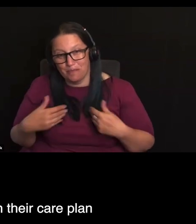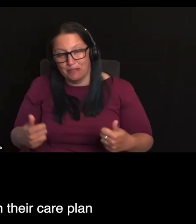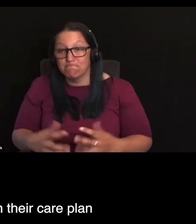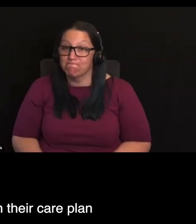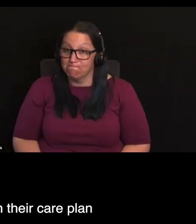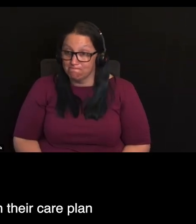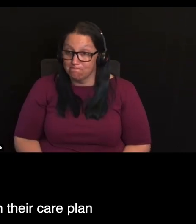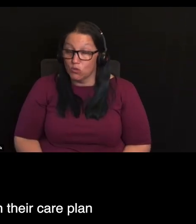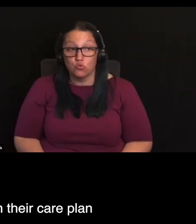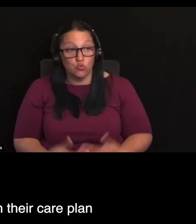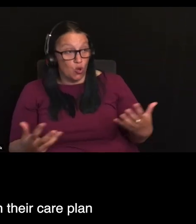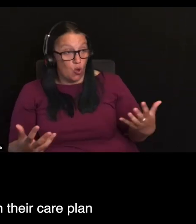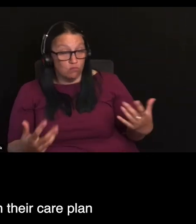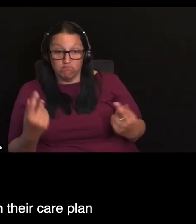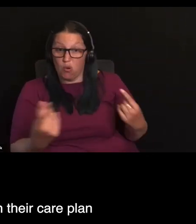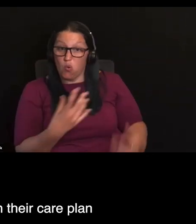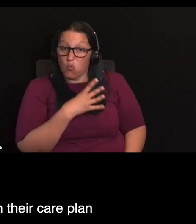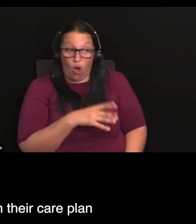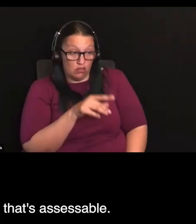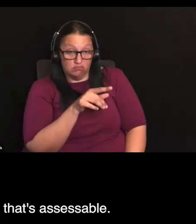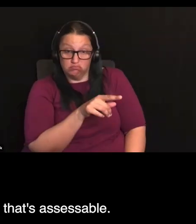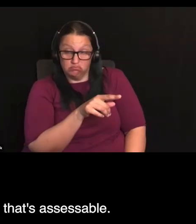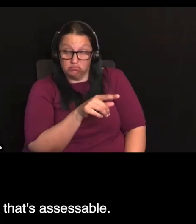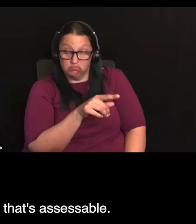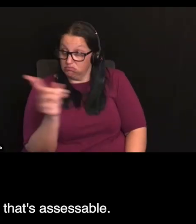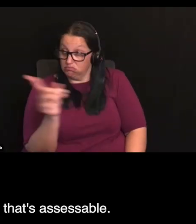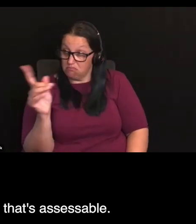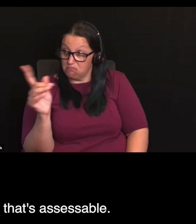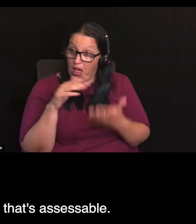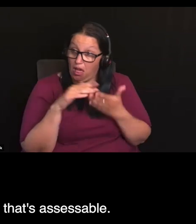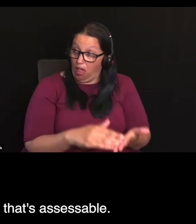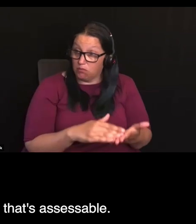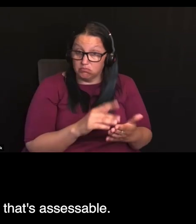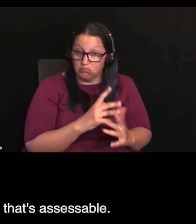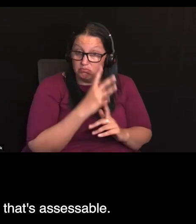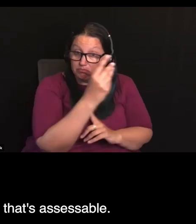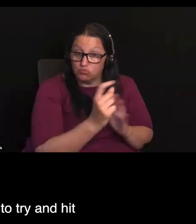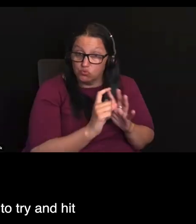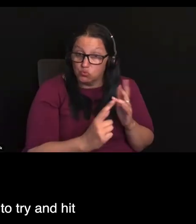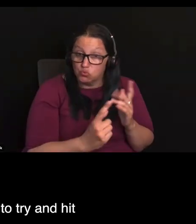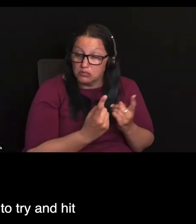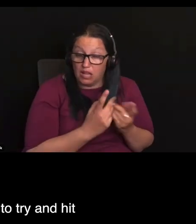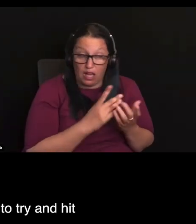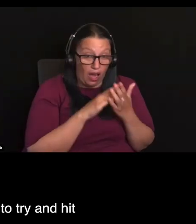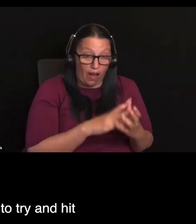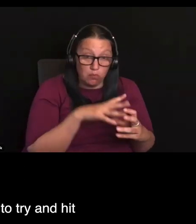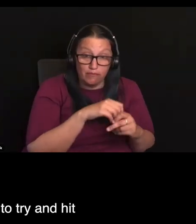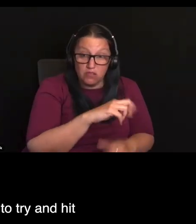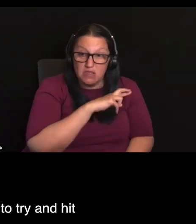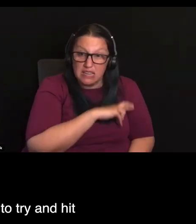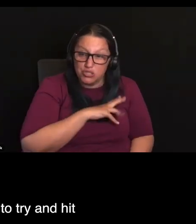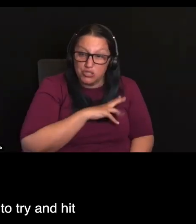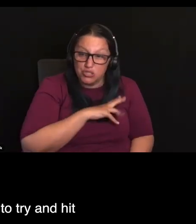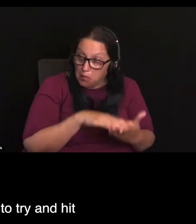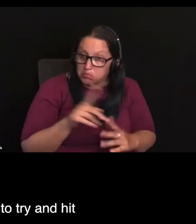operationalized for individual A in their care plan, and therefore, you've got something that's accessible. So we